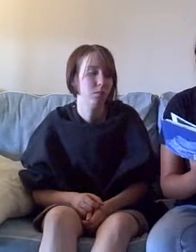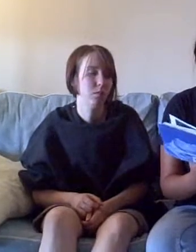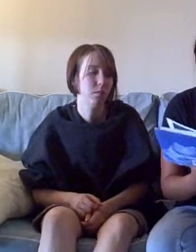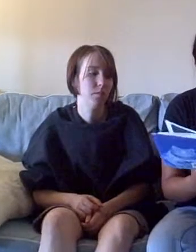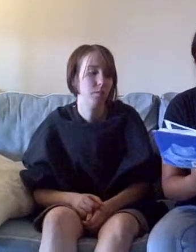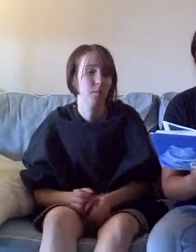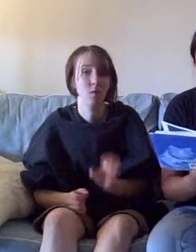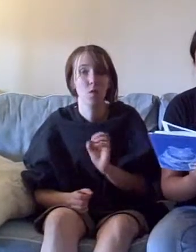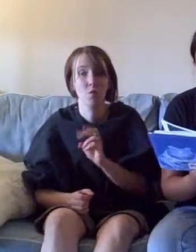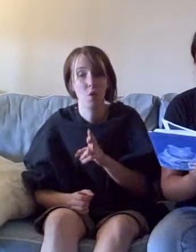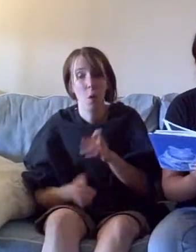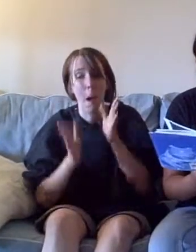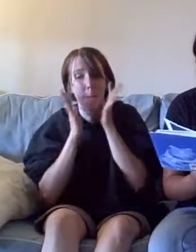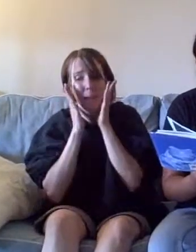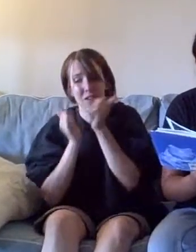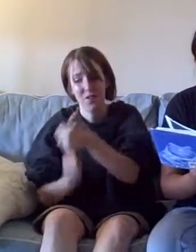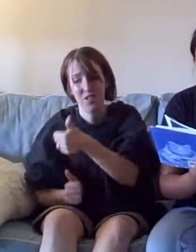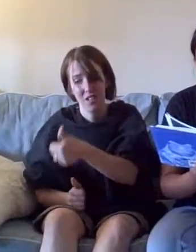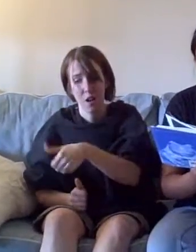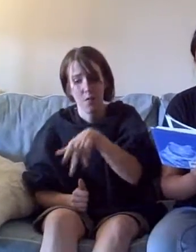Or make a fool of yourself in public.